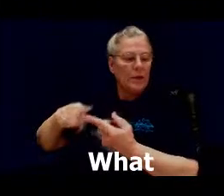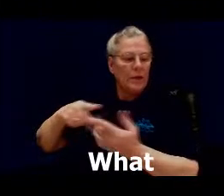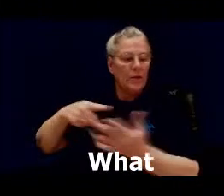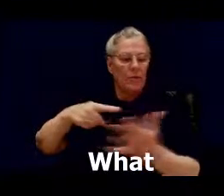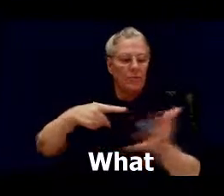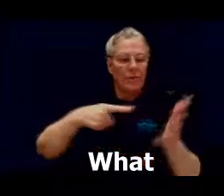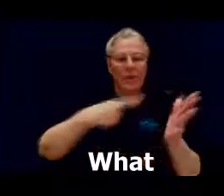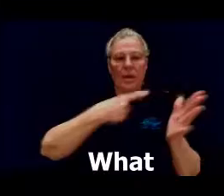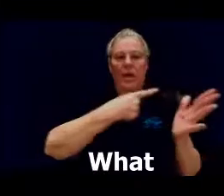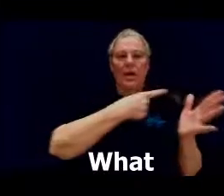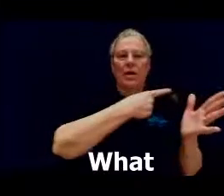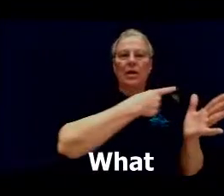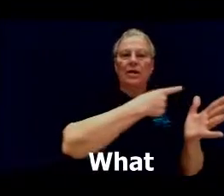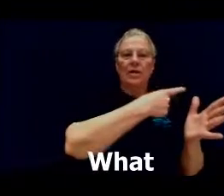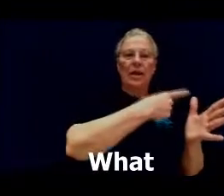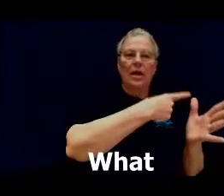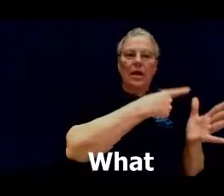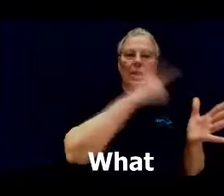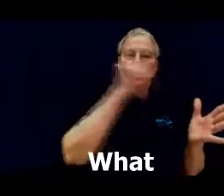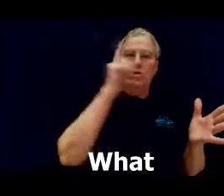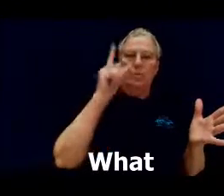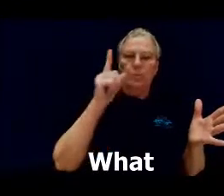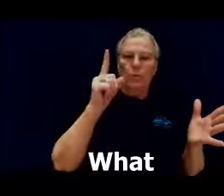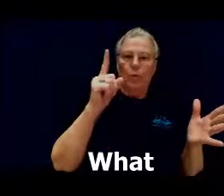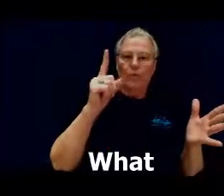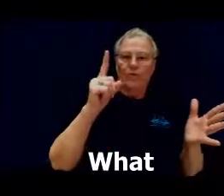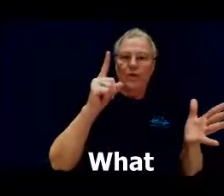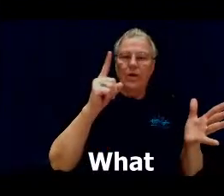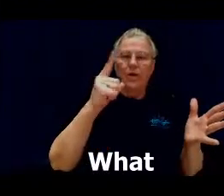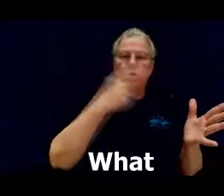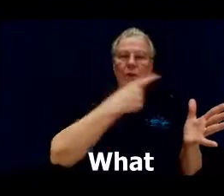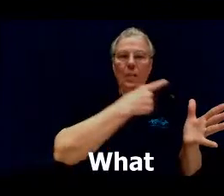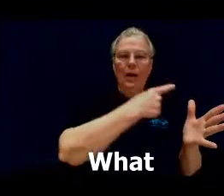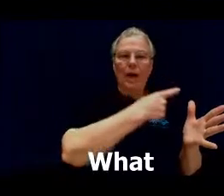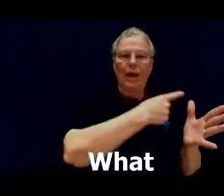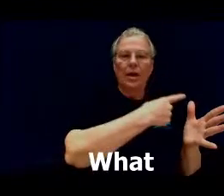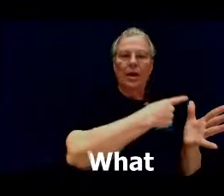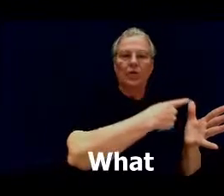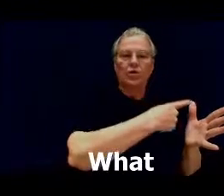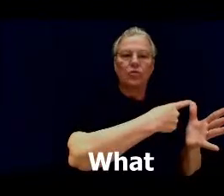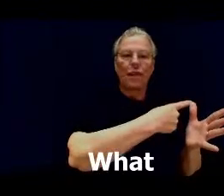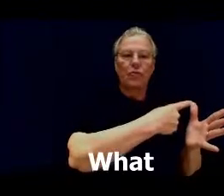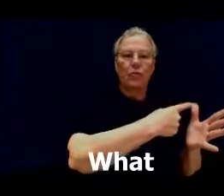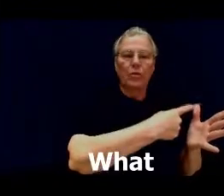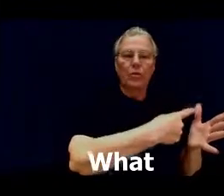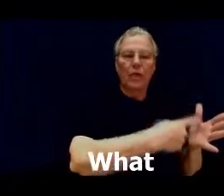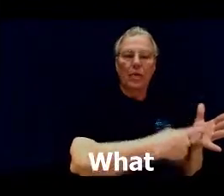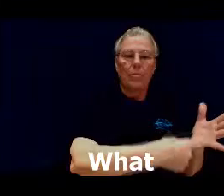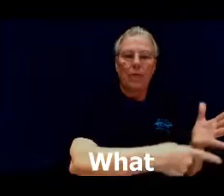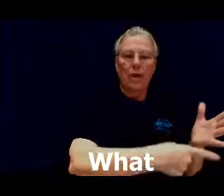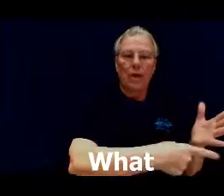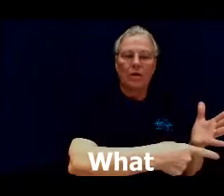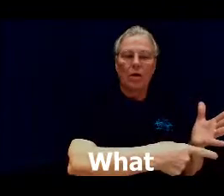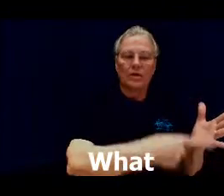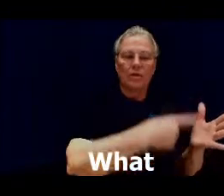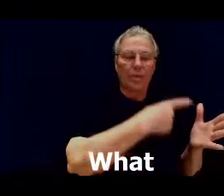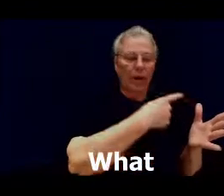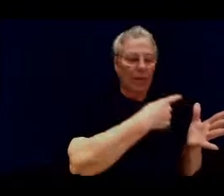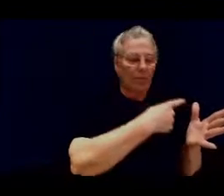take your pointer finger on your dominant hand and it strike from your thumb across the palm